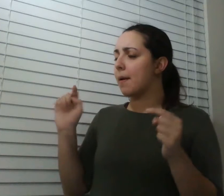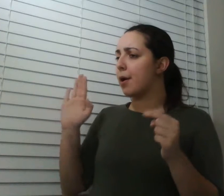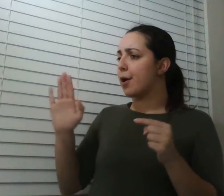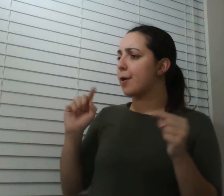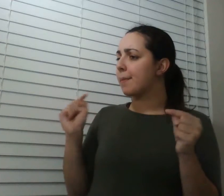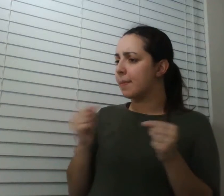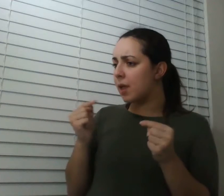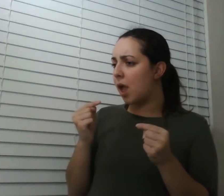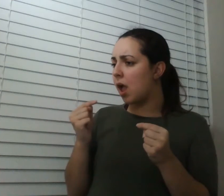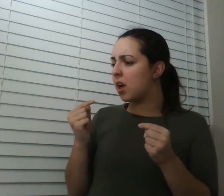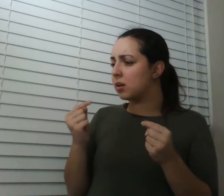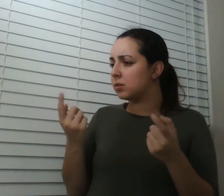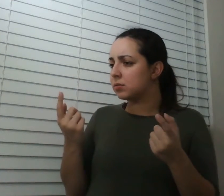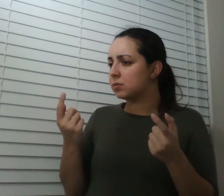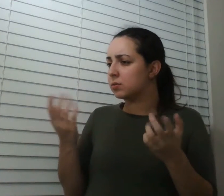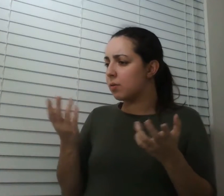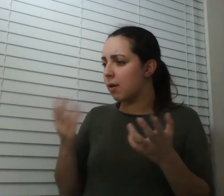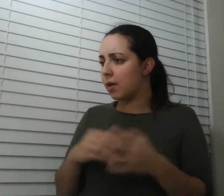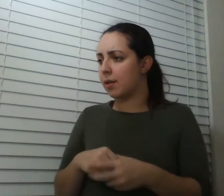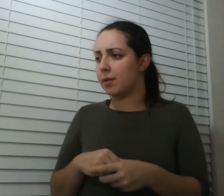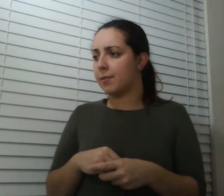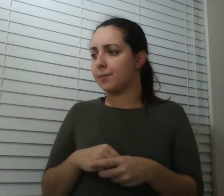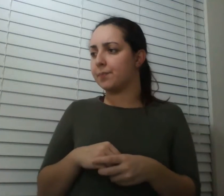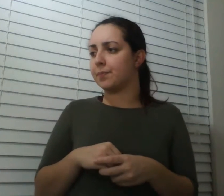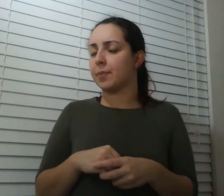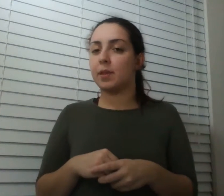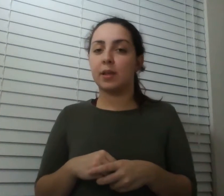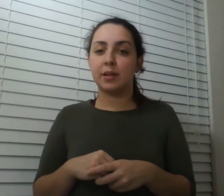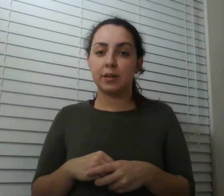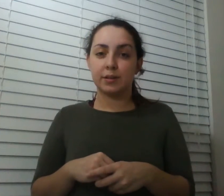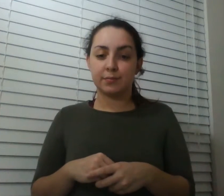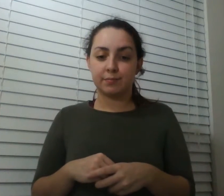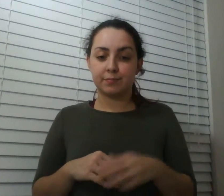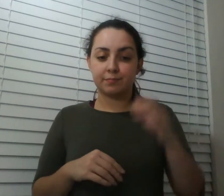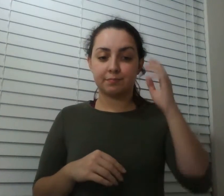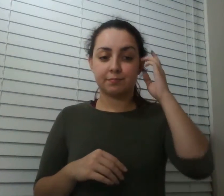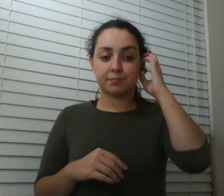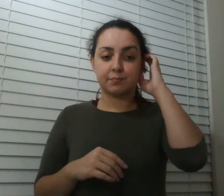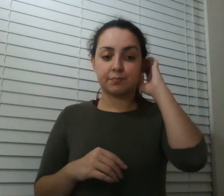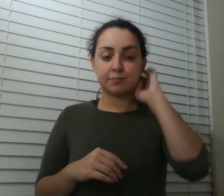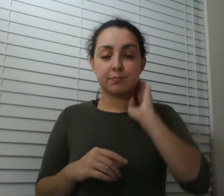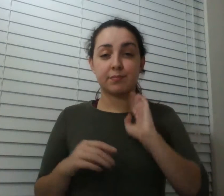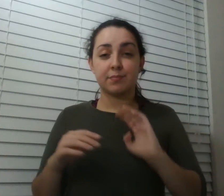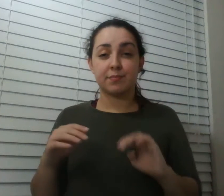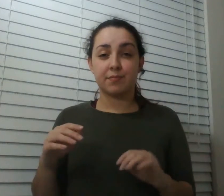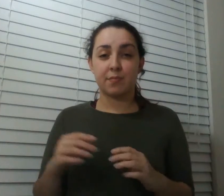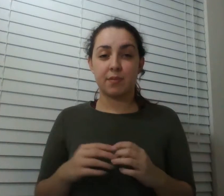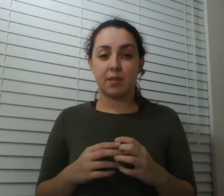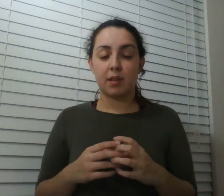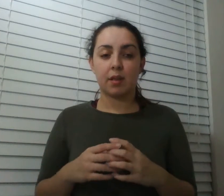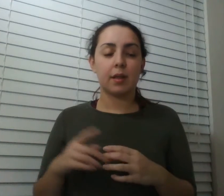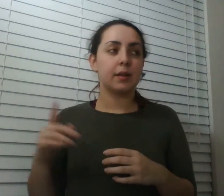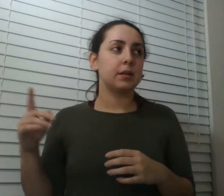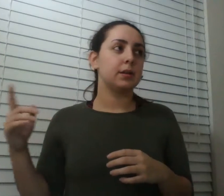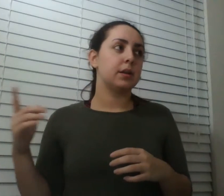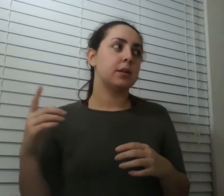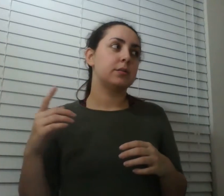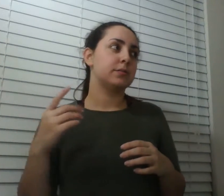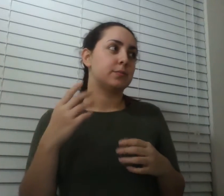and ultimately he said you know unfortunately we don't know what causes this we don't know how to treat it we don't know